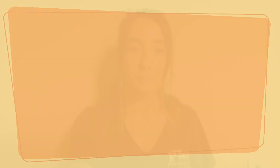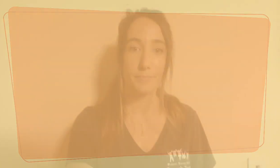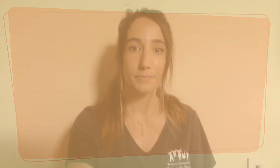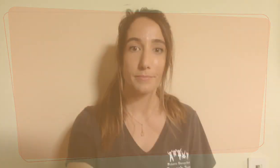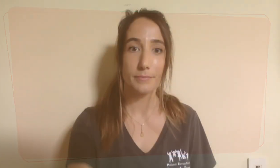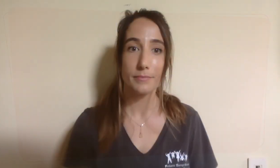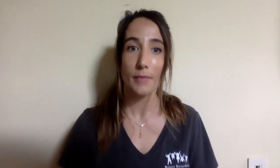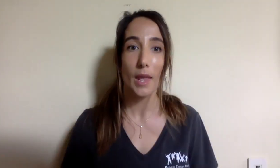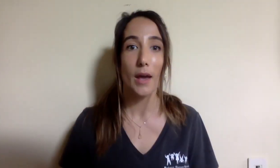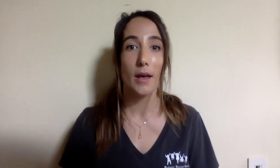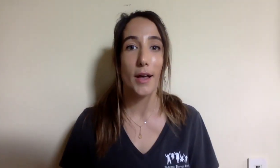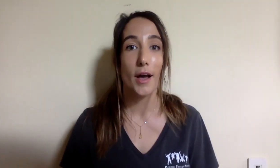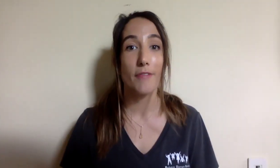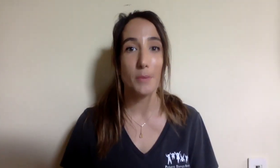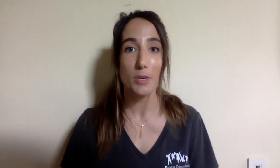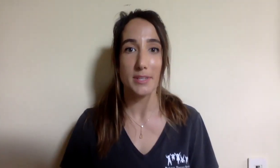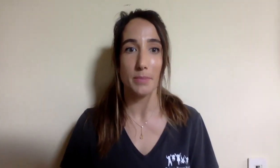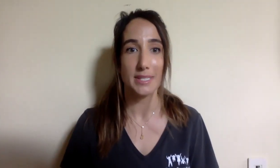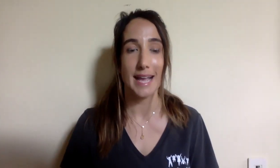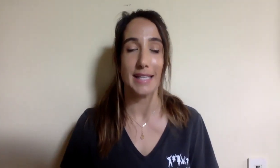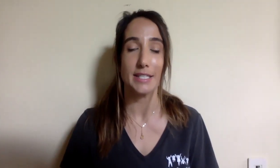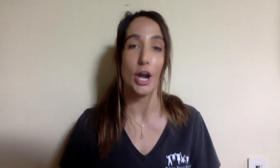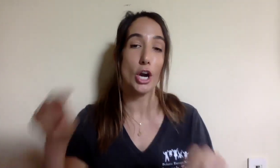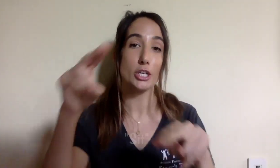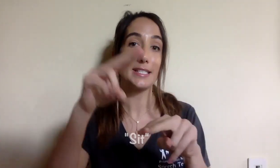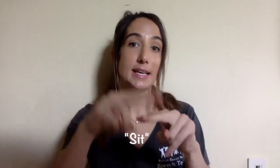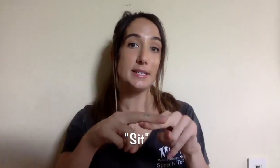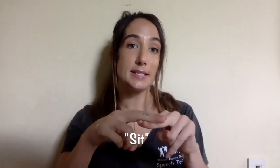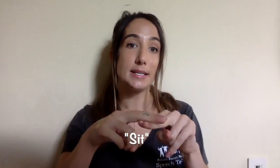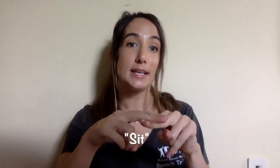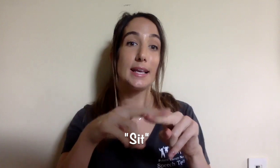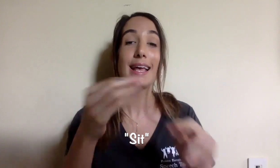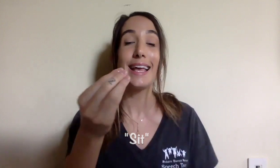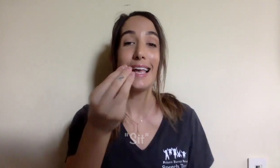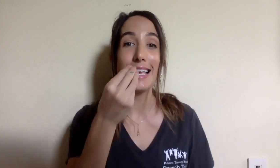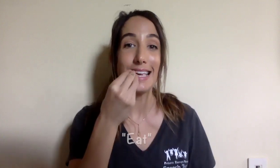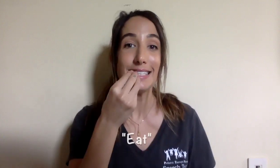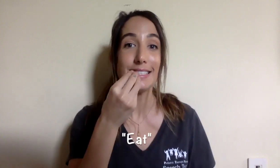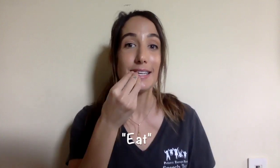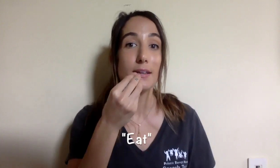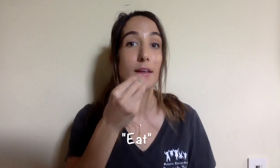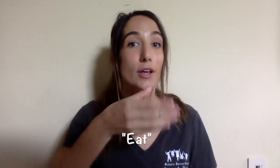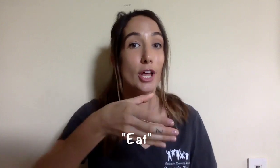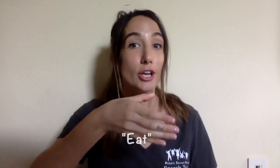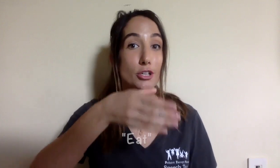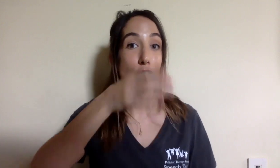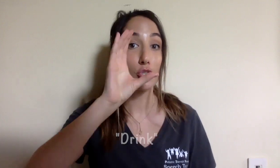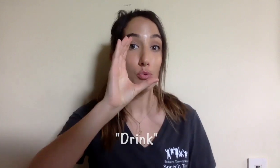A few more simple signs are sit, eat, drink,